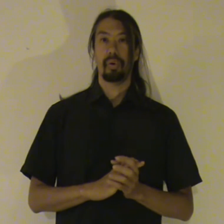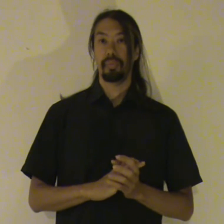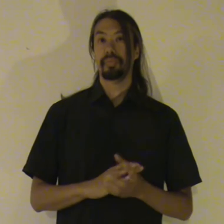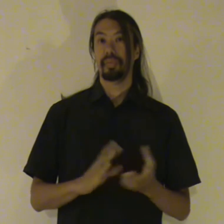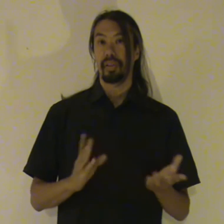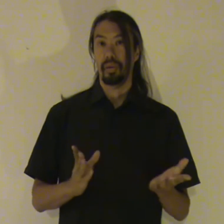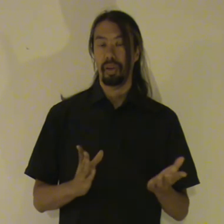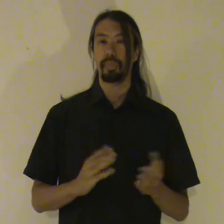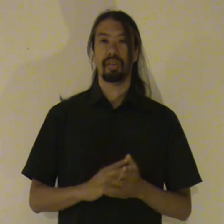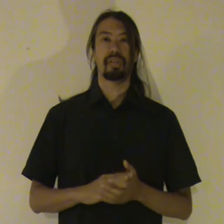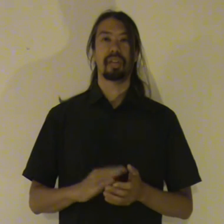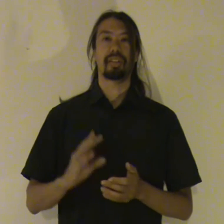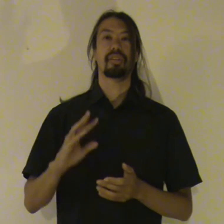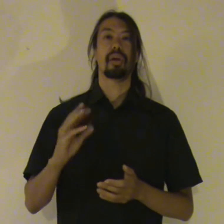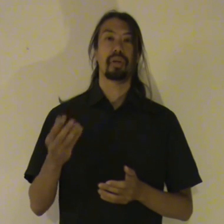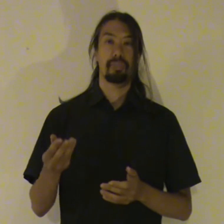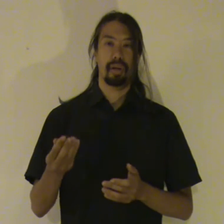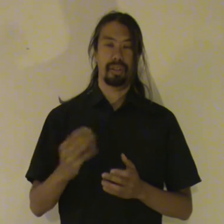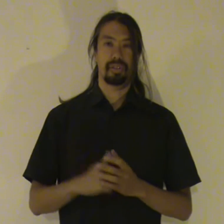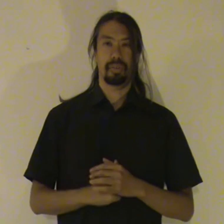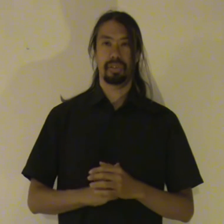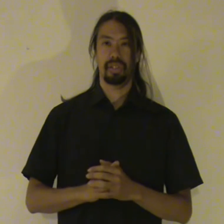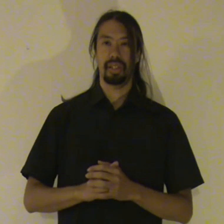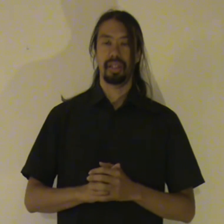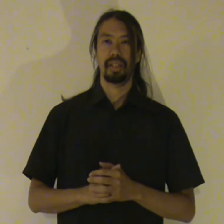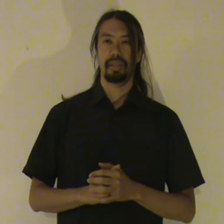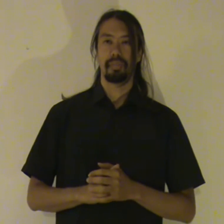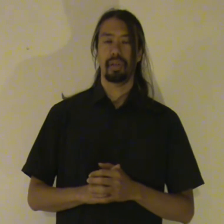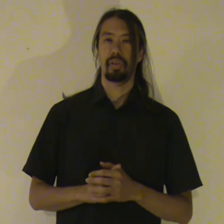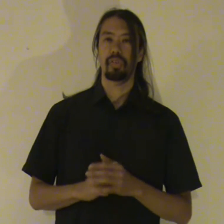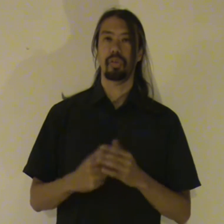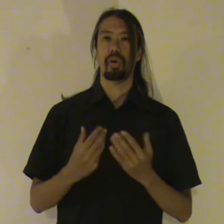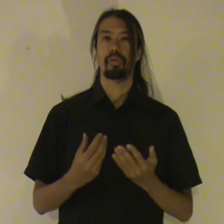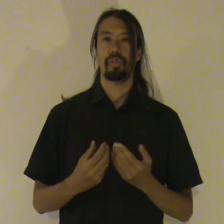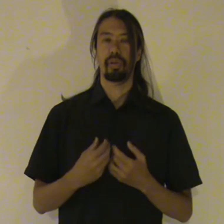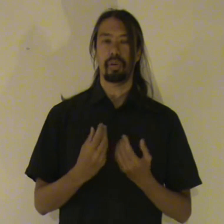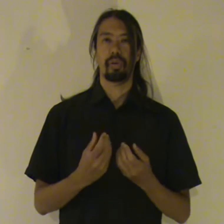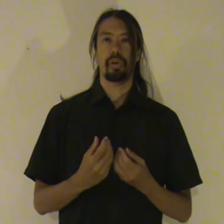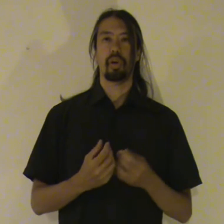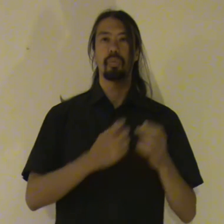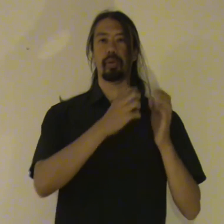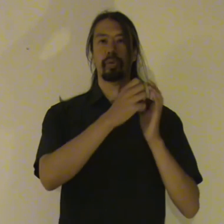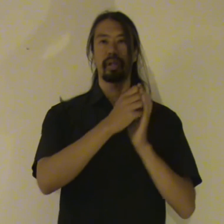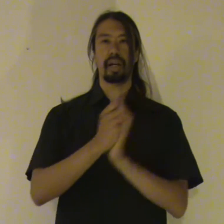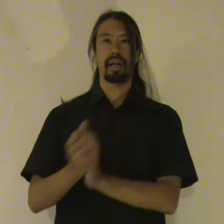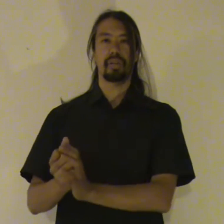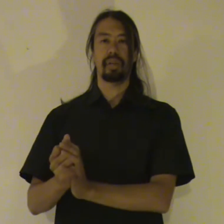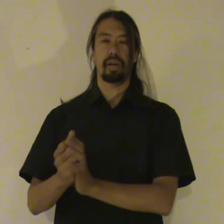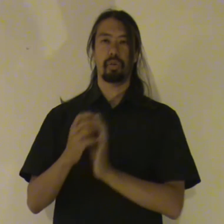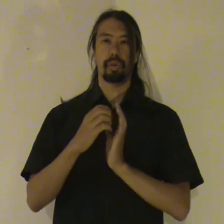Or on the opposite. That is the only part you will see. Because your own fear or your own hope will guide you there. Or will